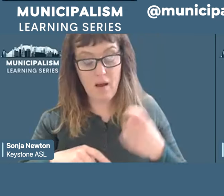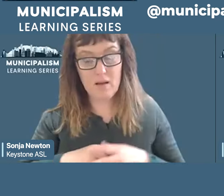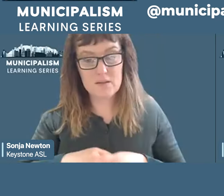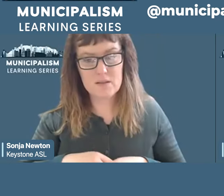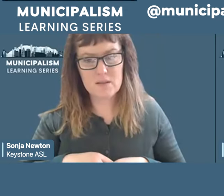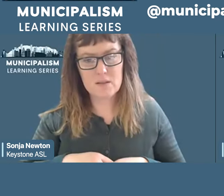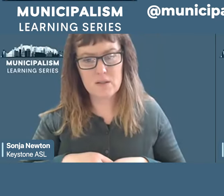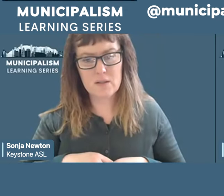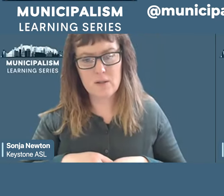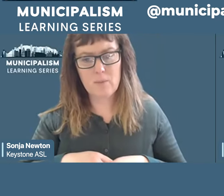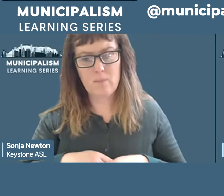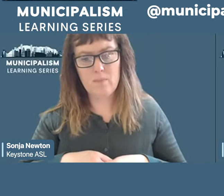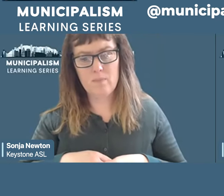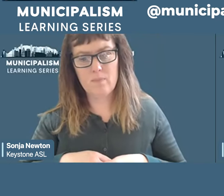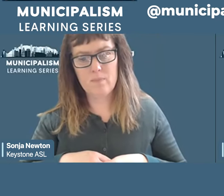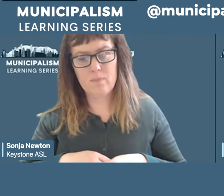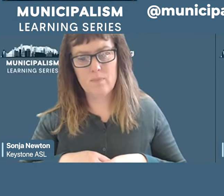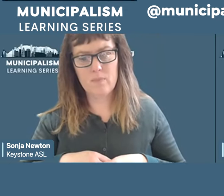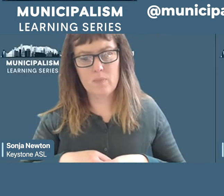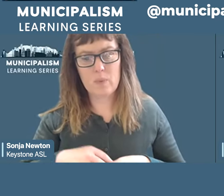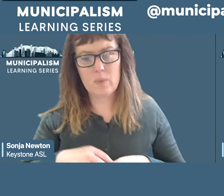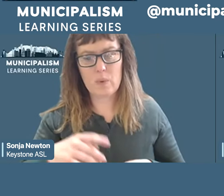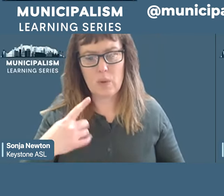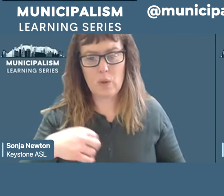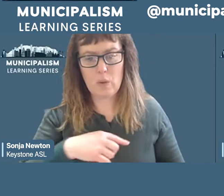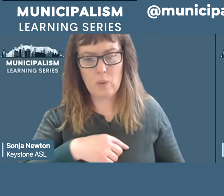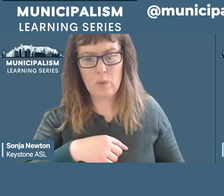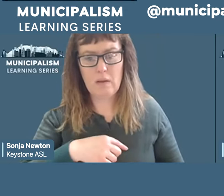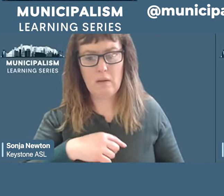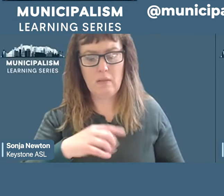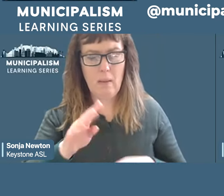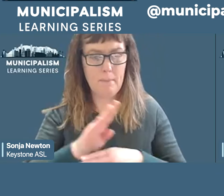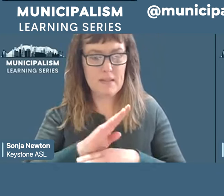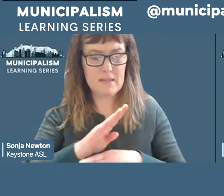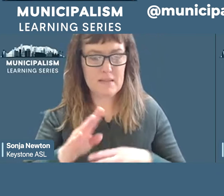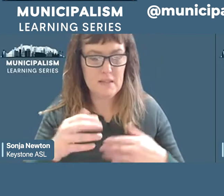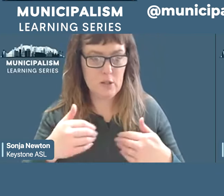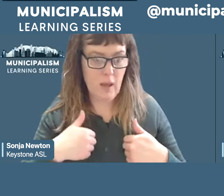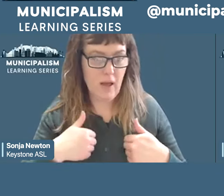where we are located and where the companies that we have here like Chevron is